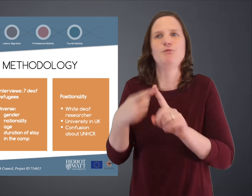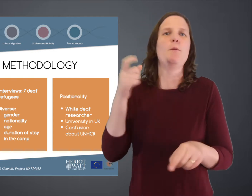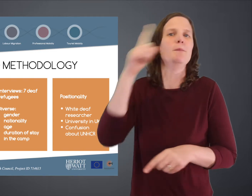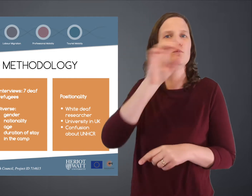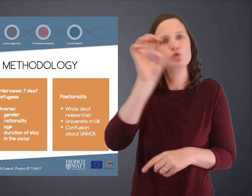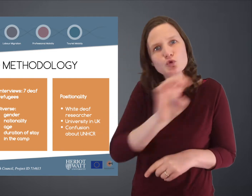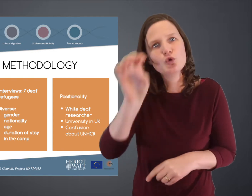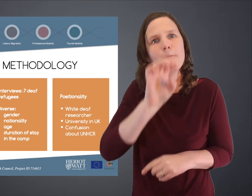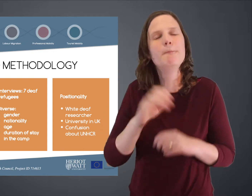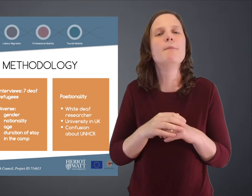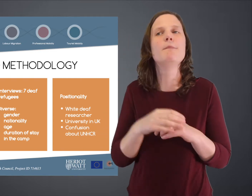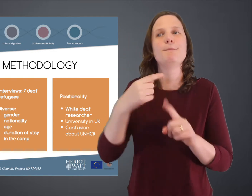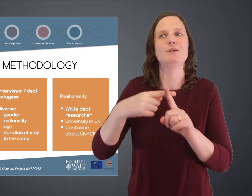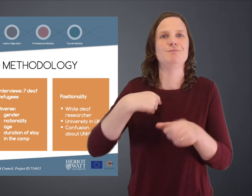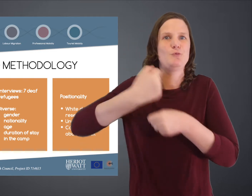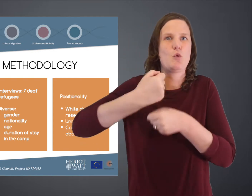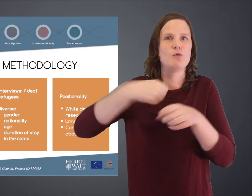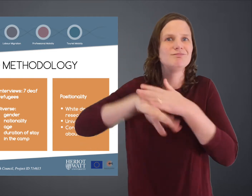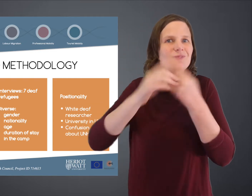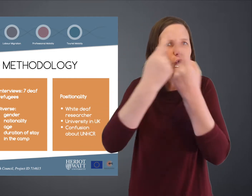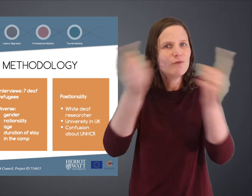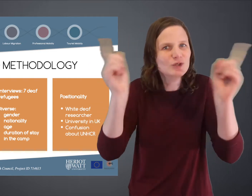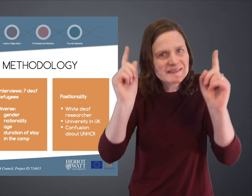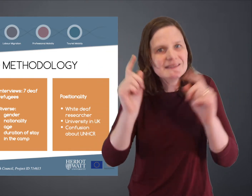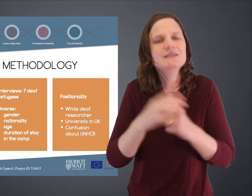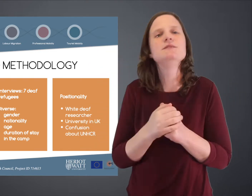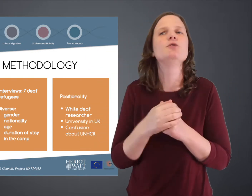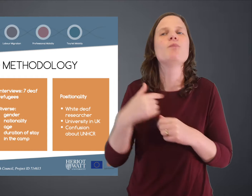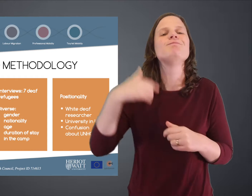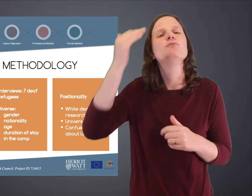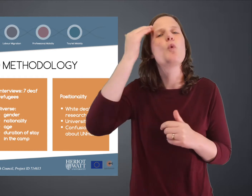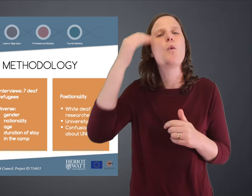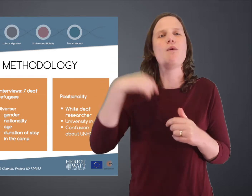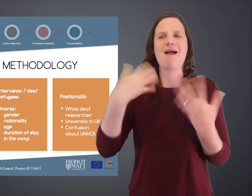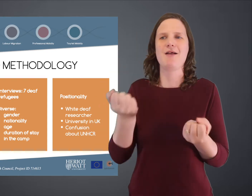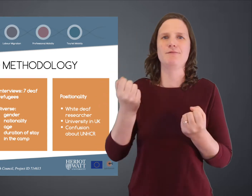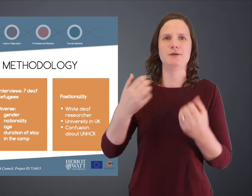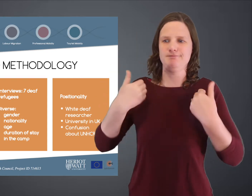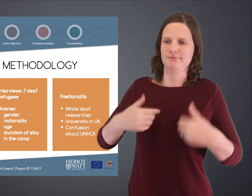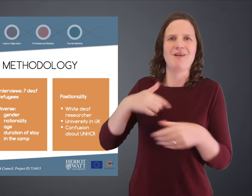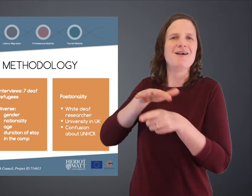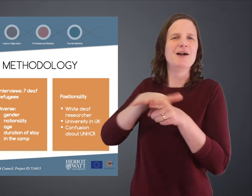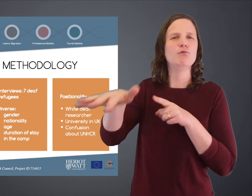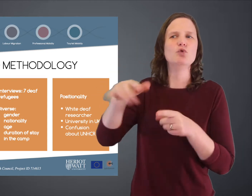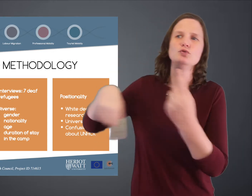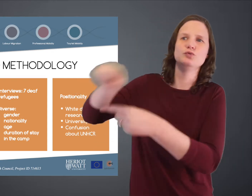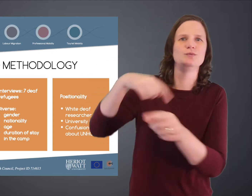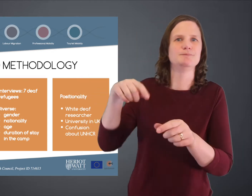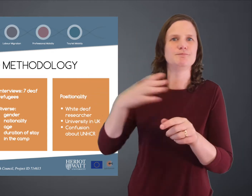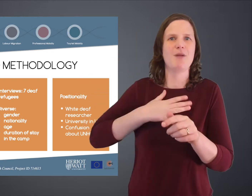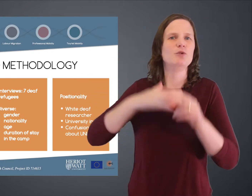-African, European woman working at a university, I was aware that that would influence